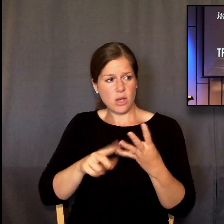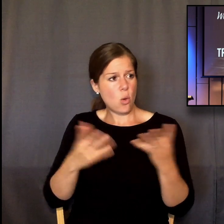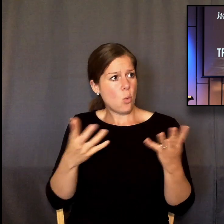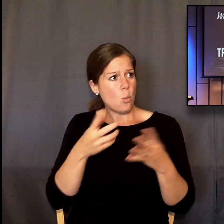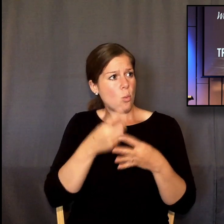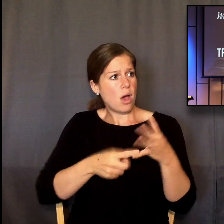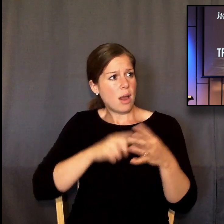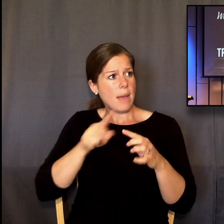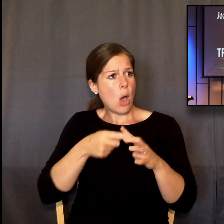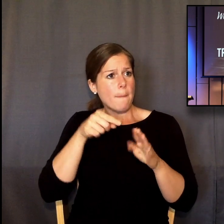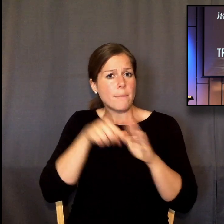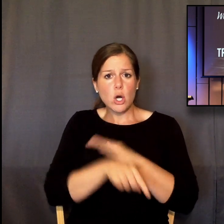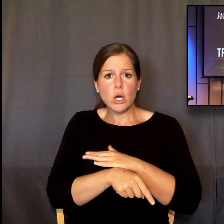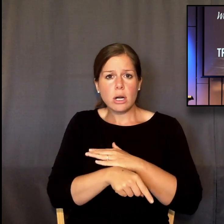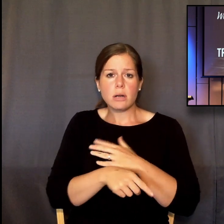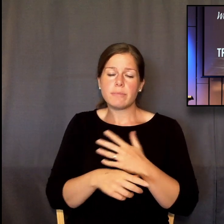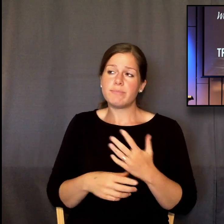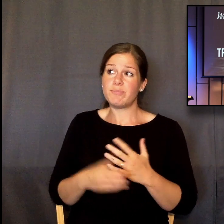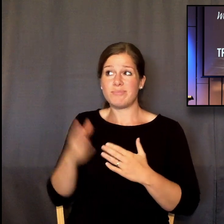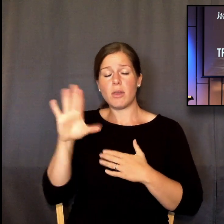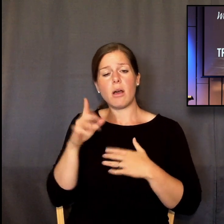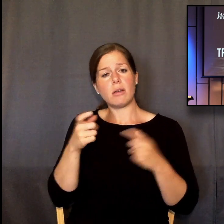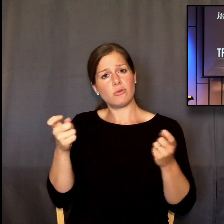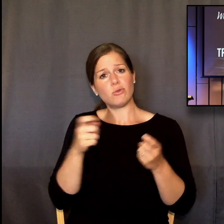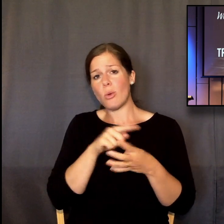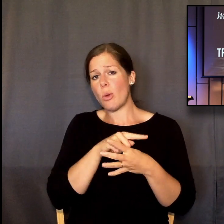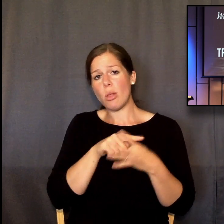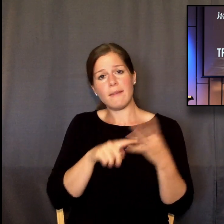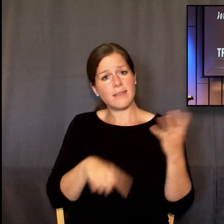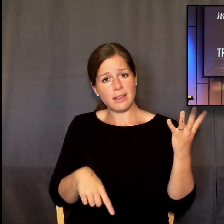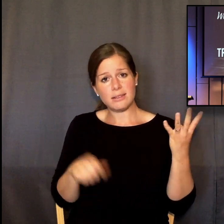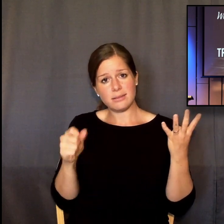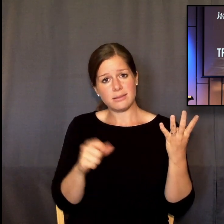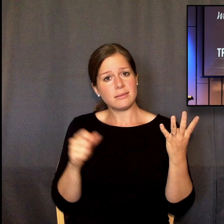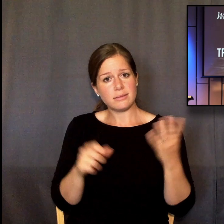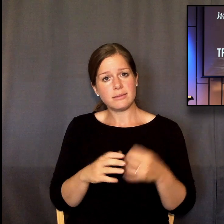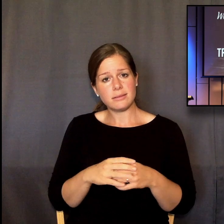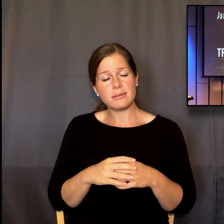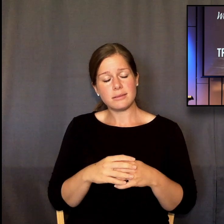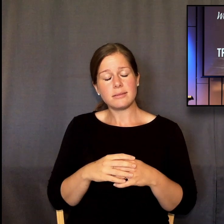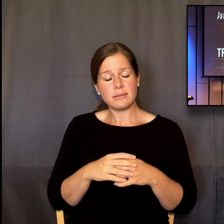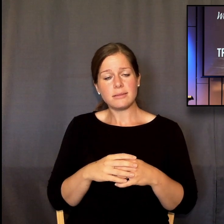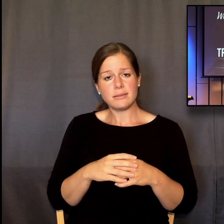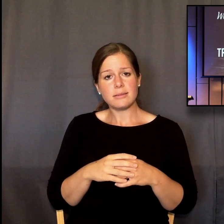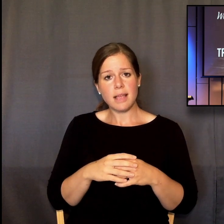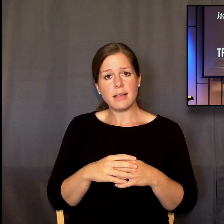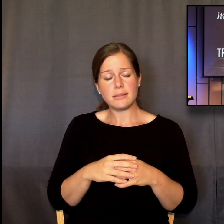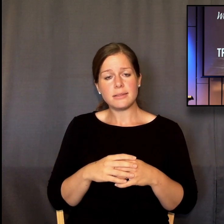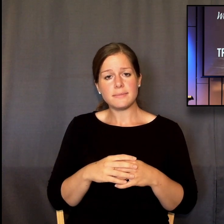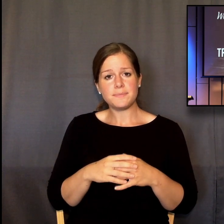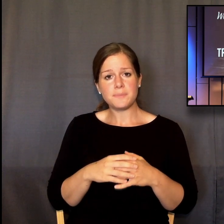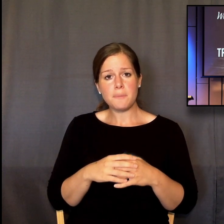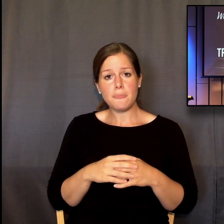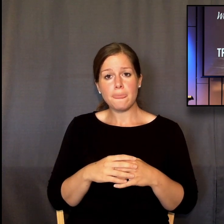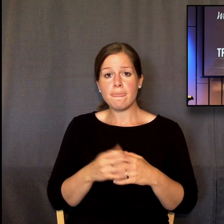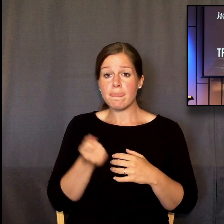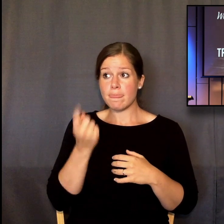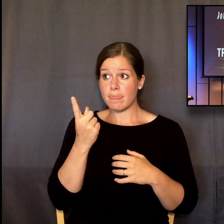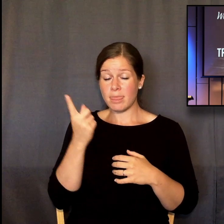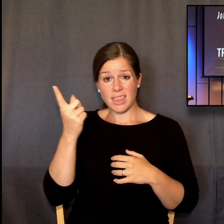Listen, God is in control of all of it. And he's in control of it in such a way that he is not responsible for